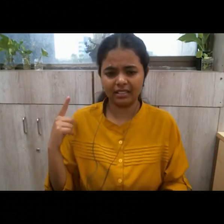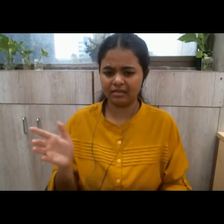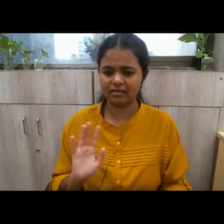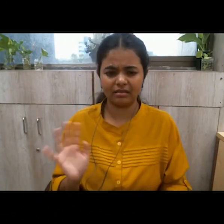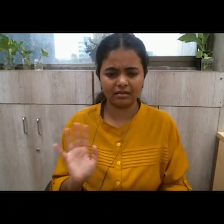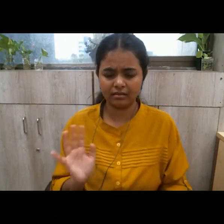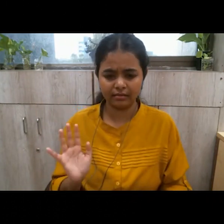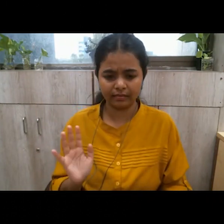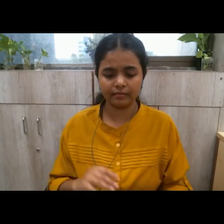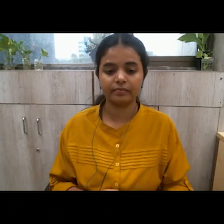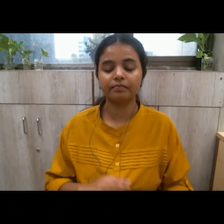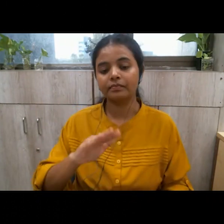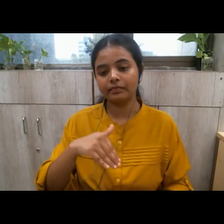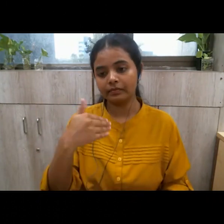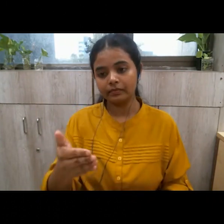going further